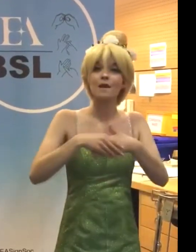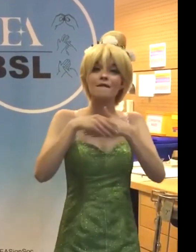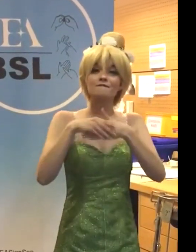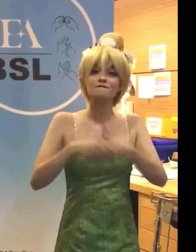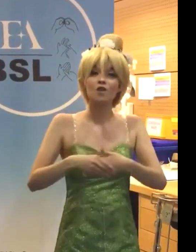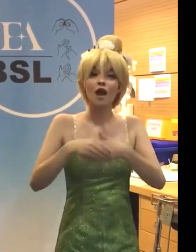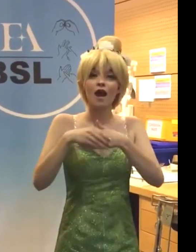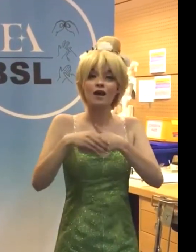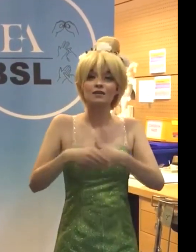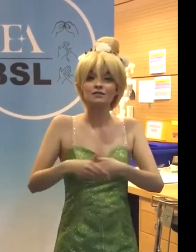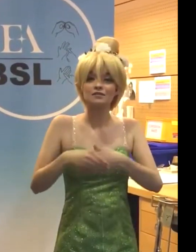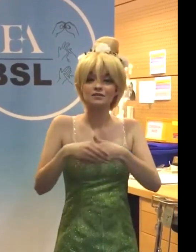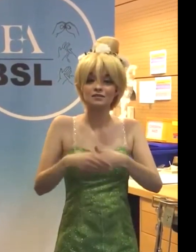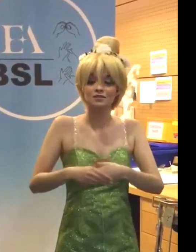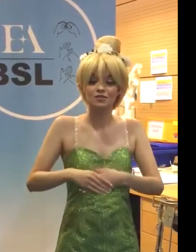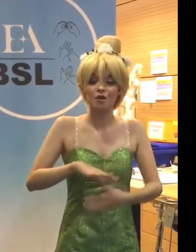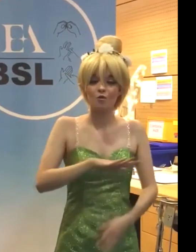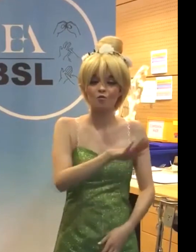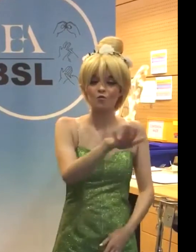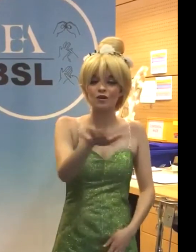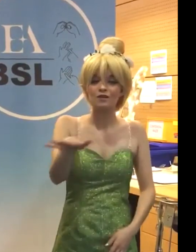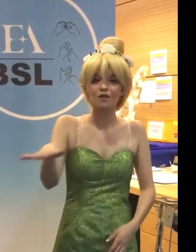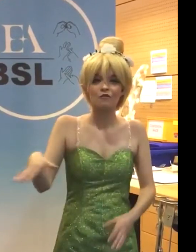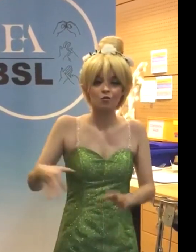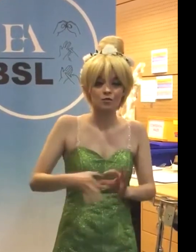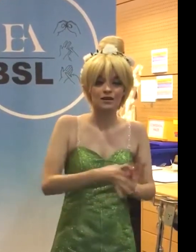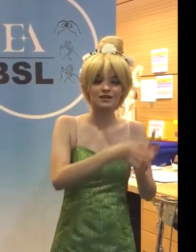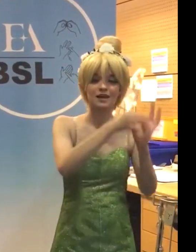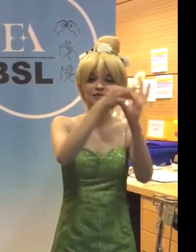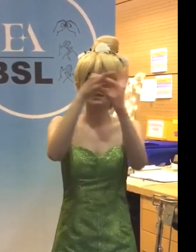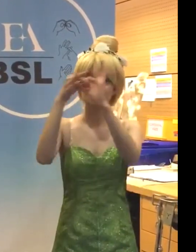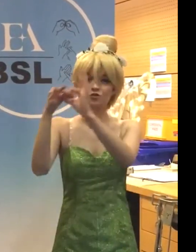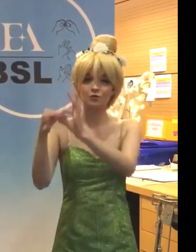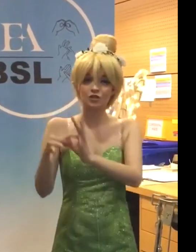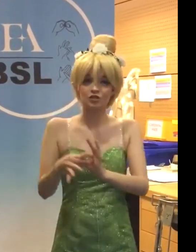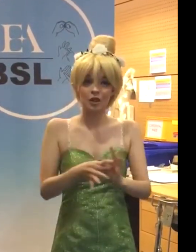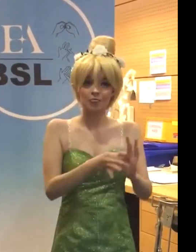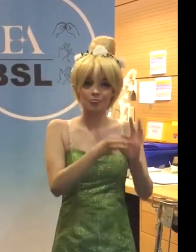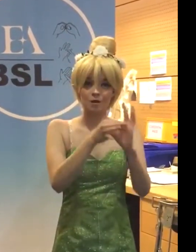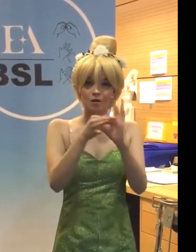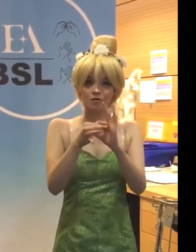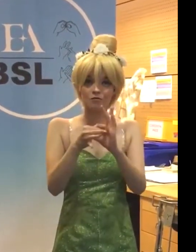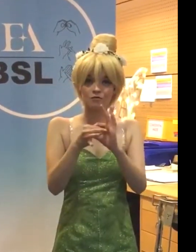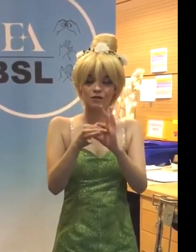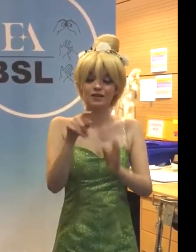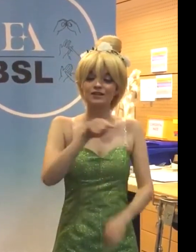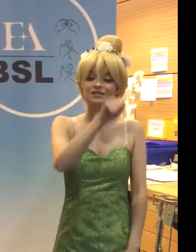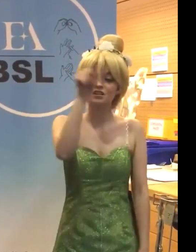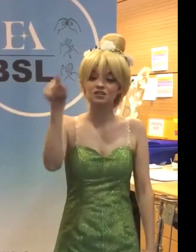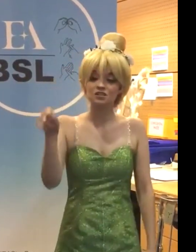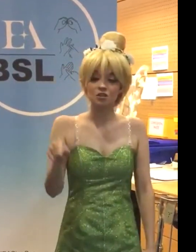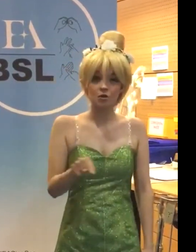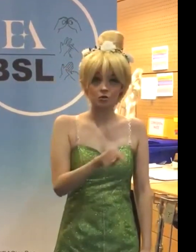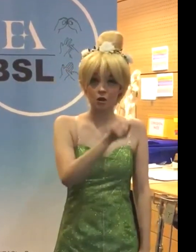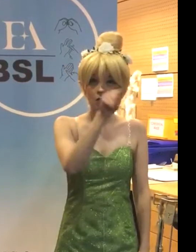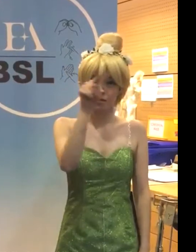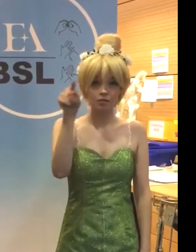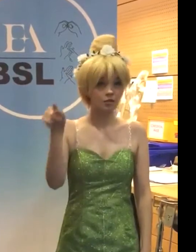my friends. And we are all connected to each other in a circle, in a